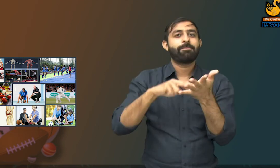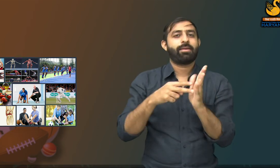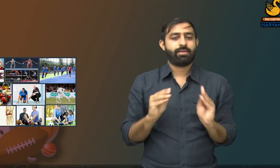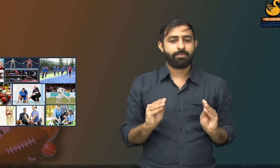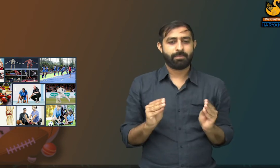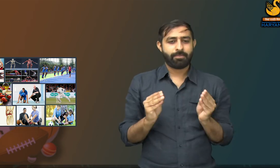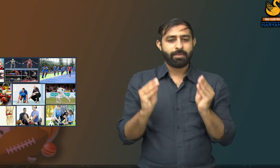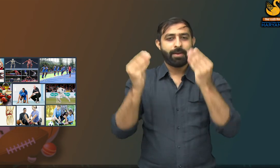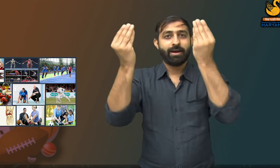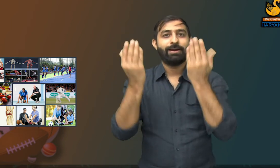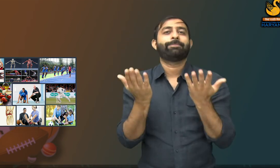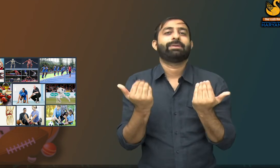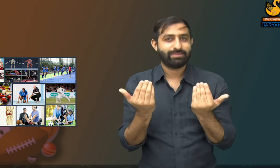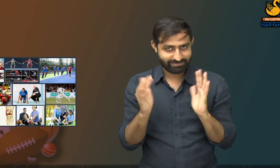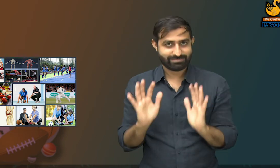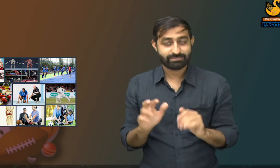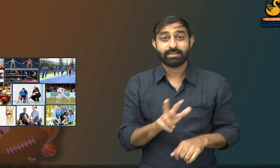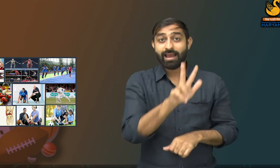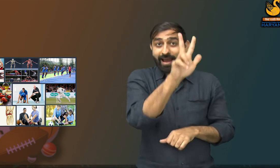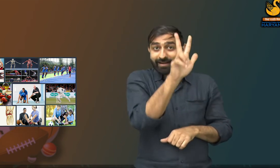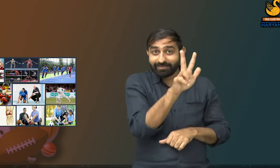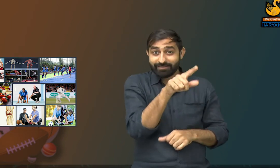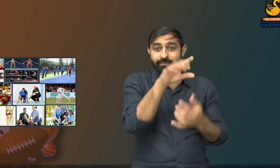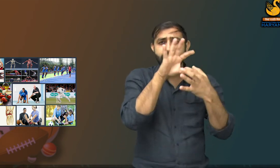achieve something. This helps in improving the sports performance of a player.